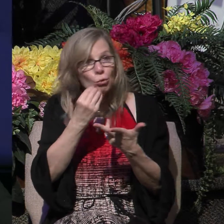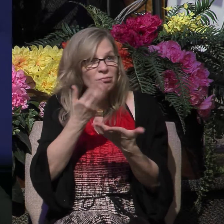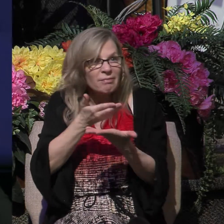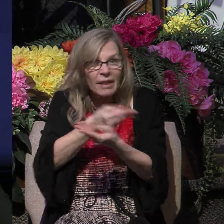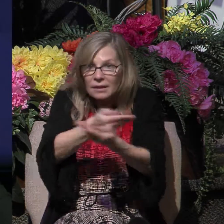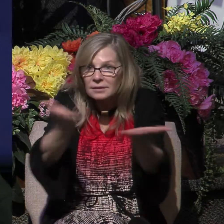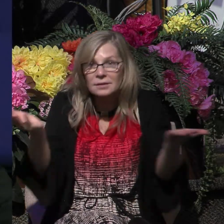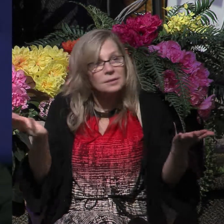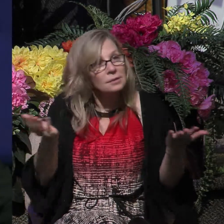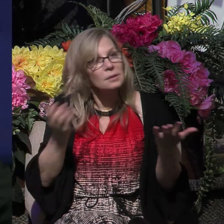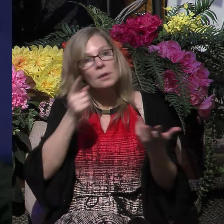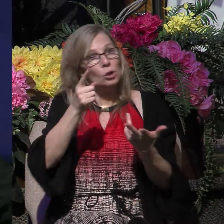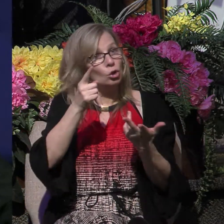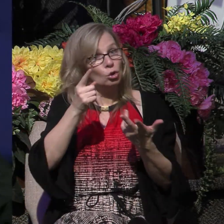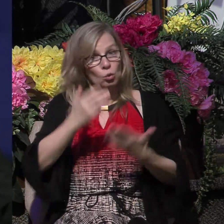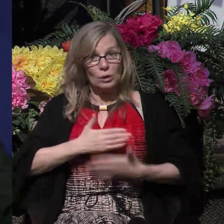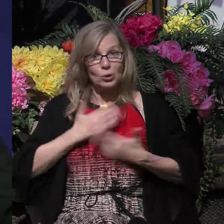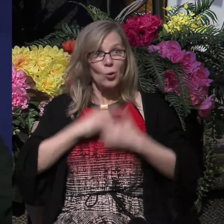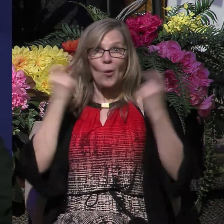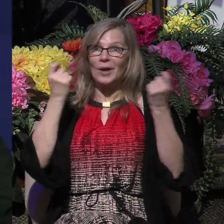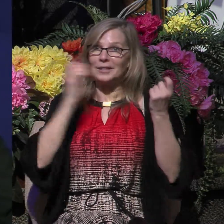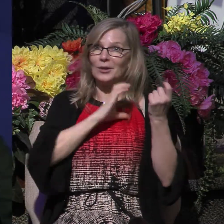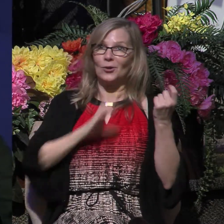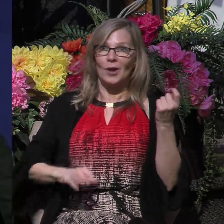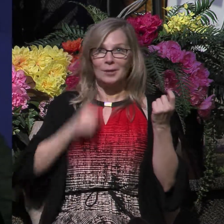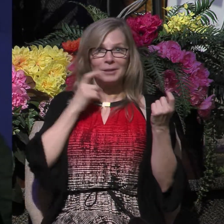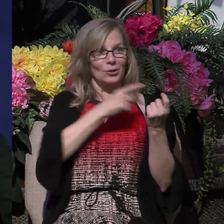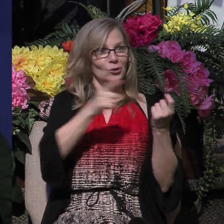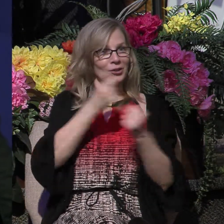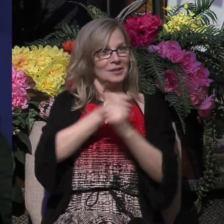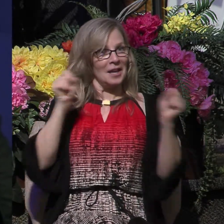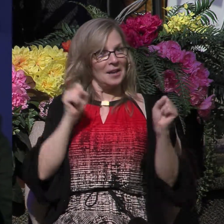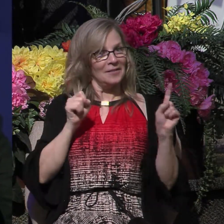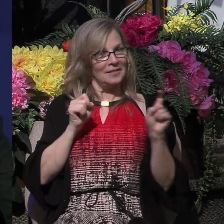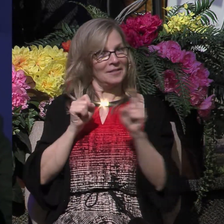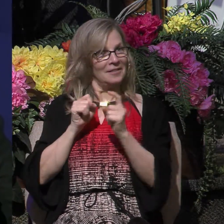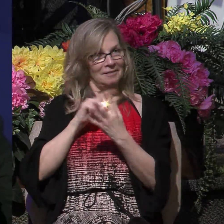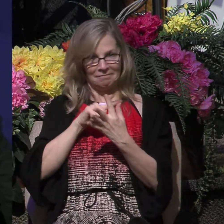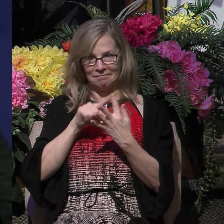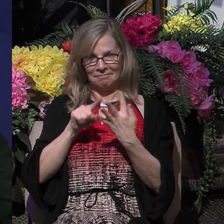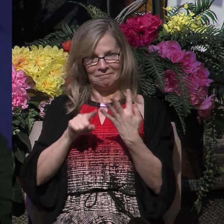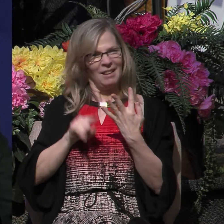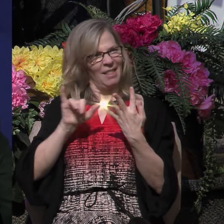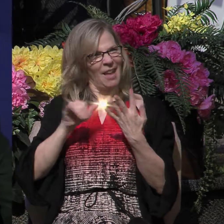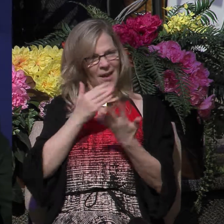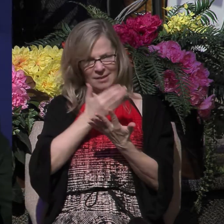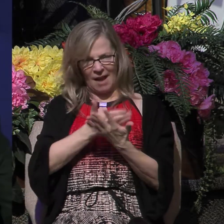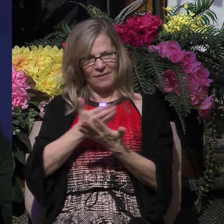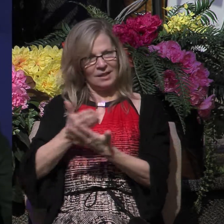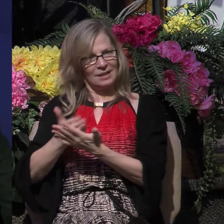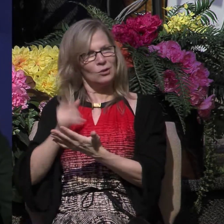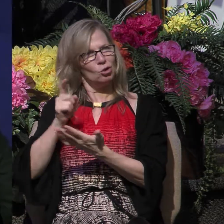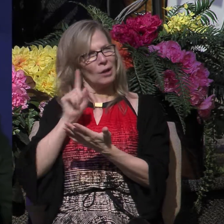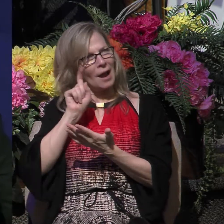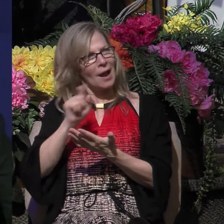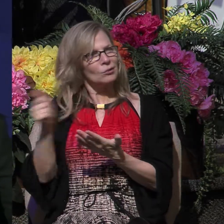Do you rejoice in Christ because you're saved? These are the kinds of things you should be asking yourselves.